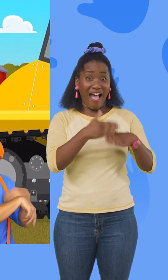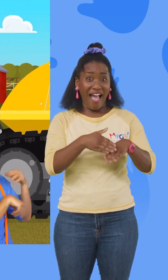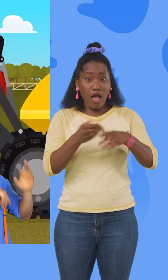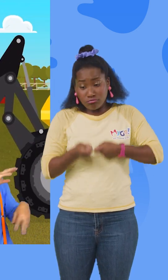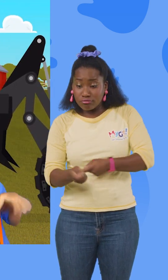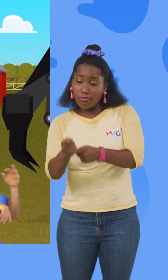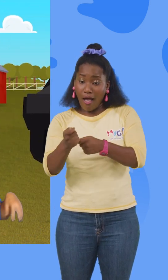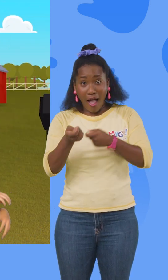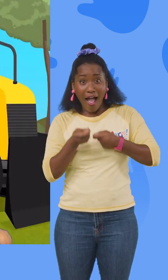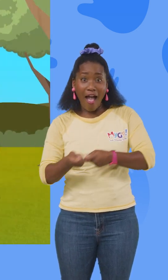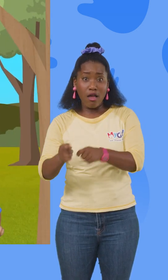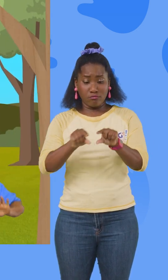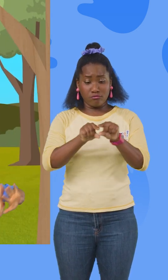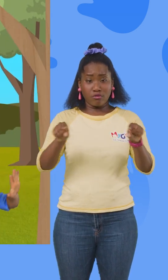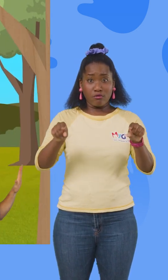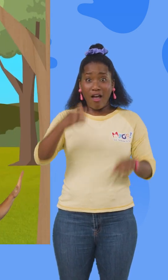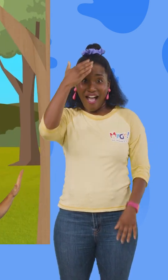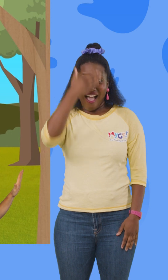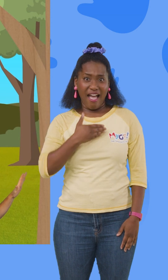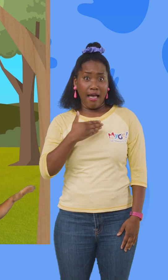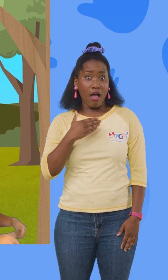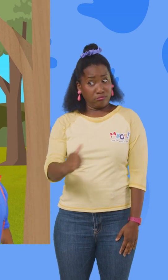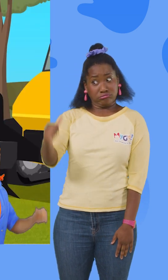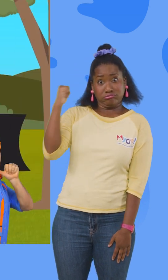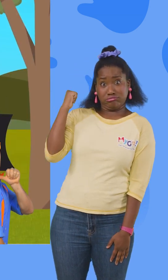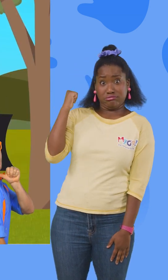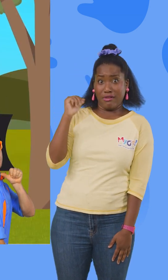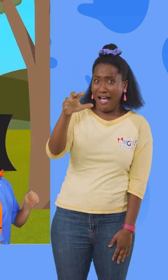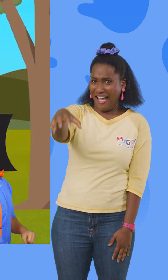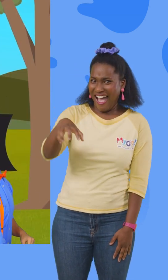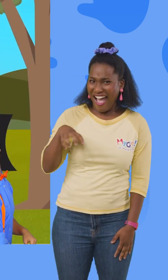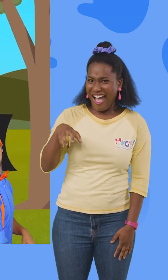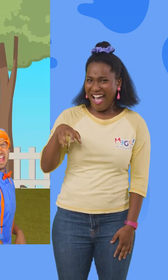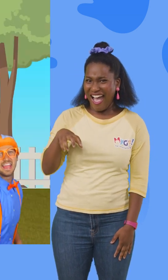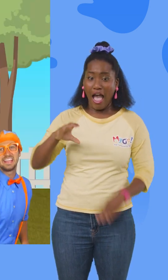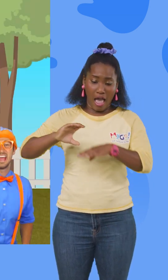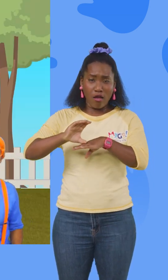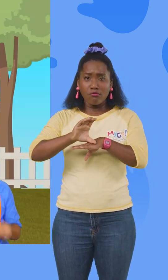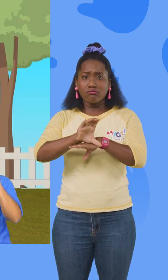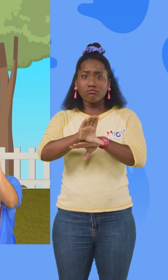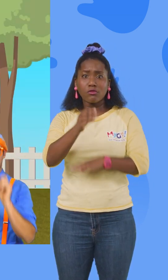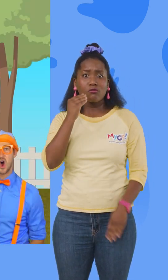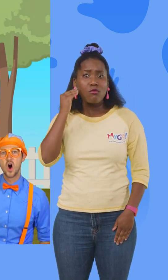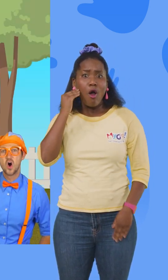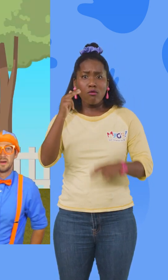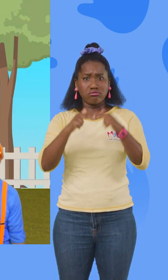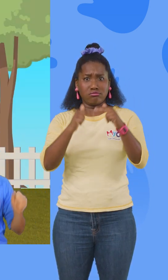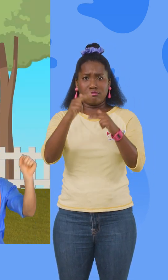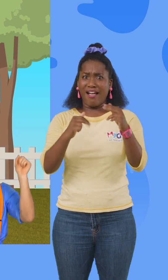in the dirt. With a blade on the front and a claw on the back. It can help you build a home just